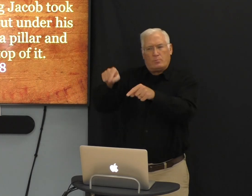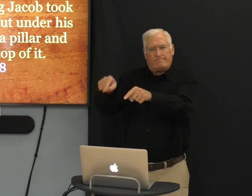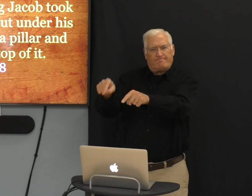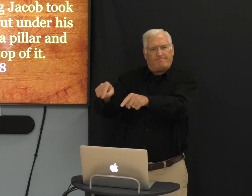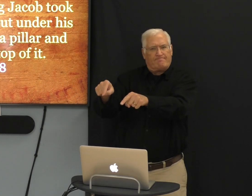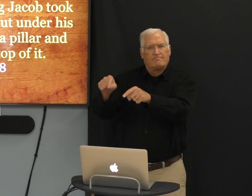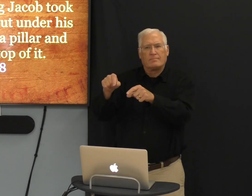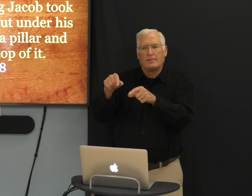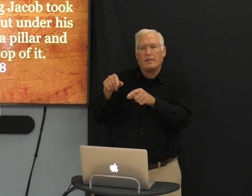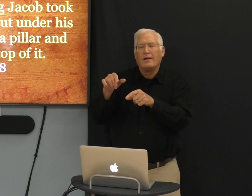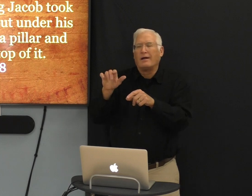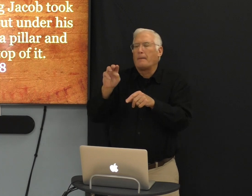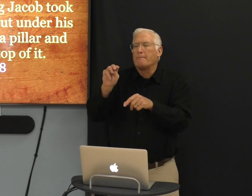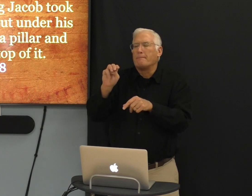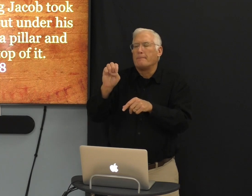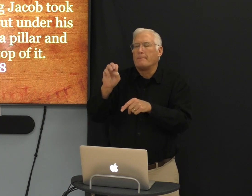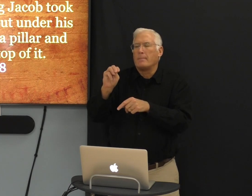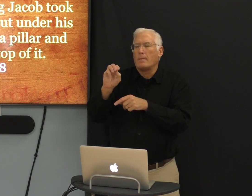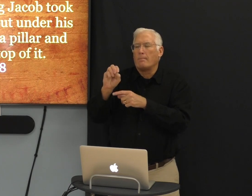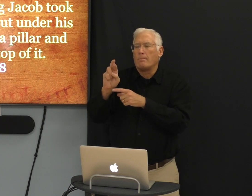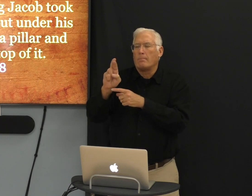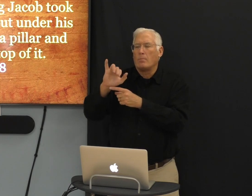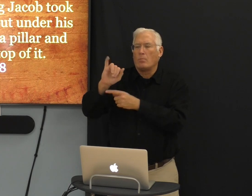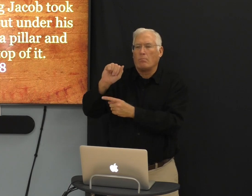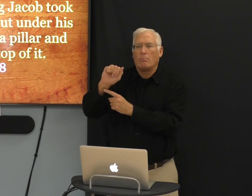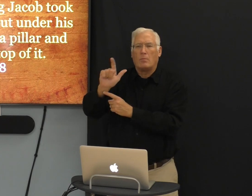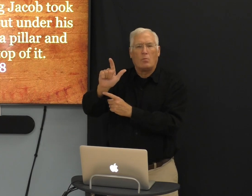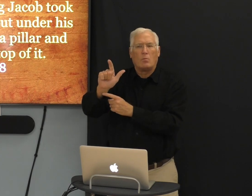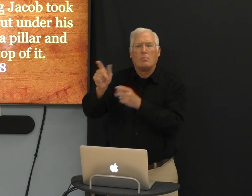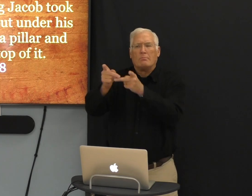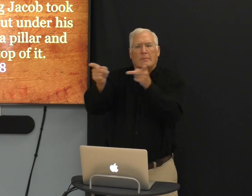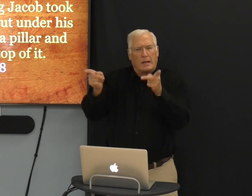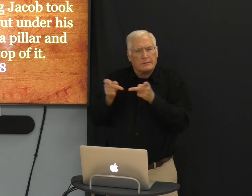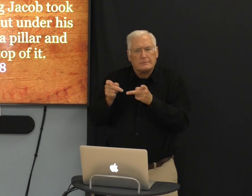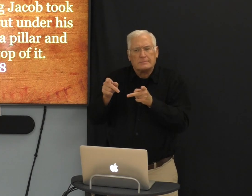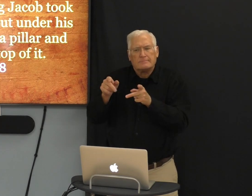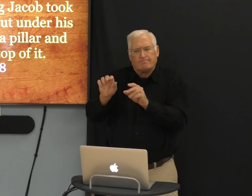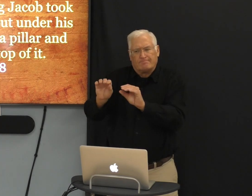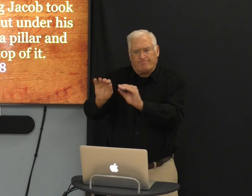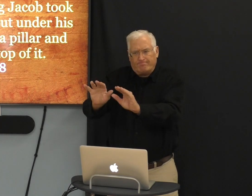He wanted to remember this place. He wanted to put a memorial